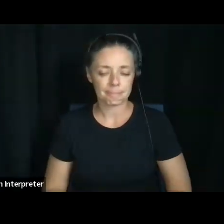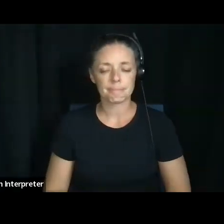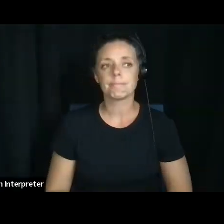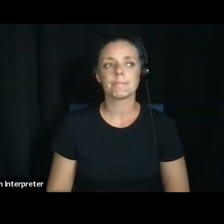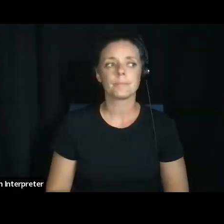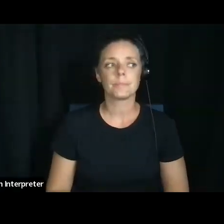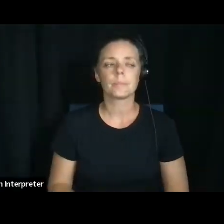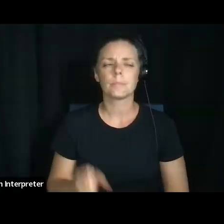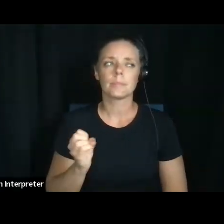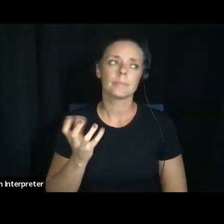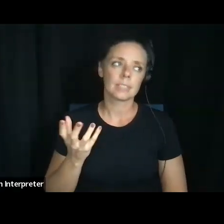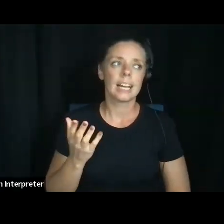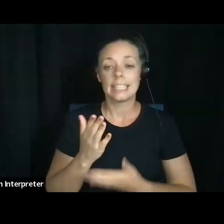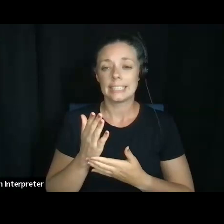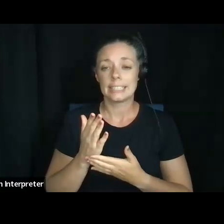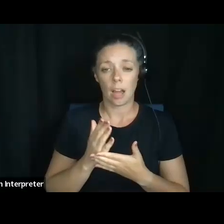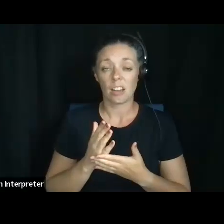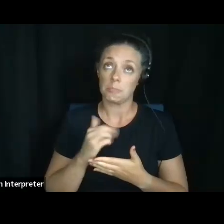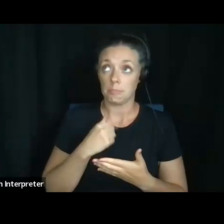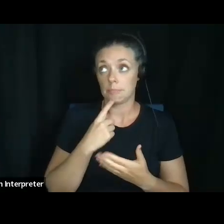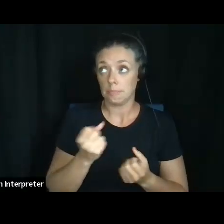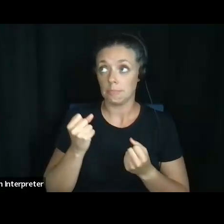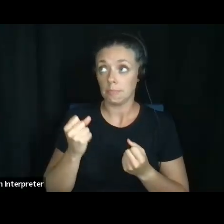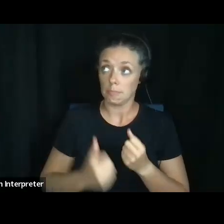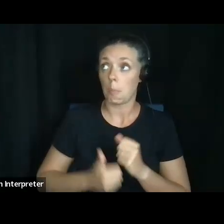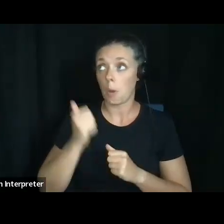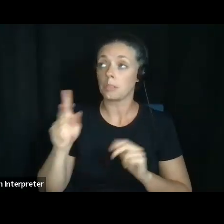I work with, I'd say a lot of the people that I work with, um,